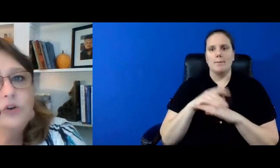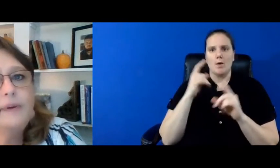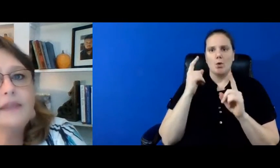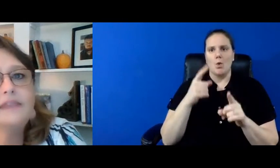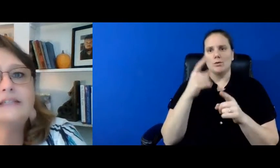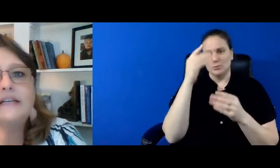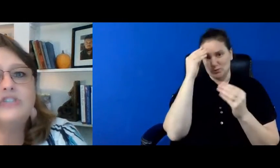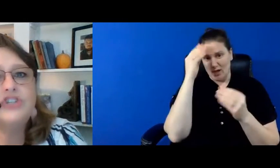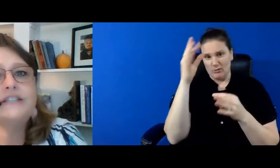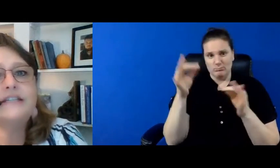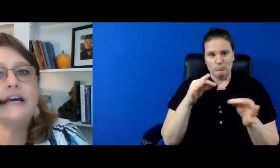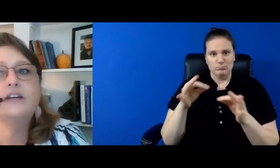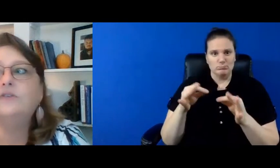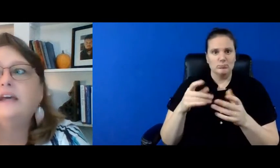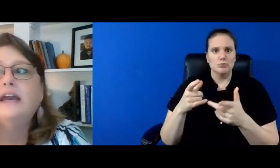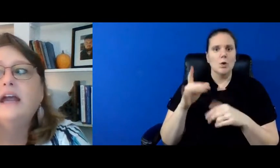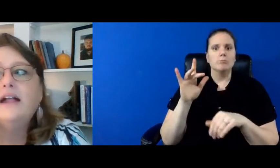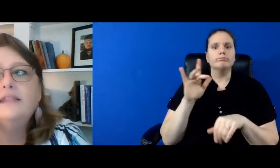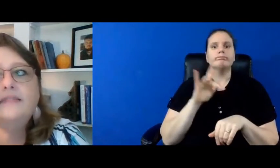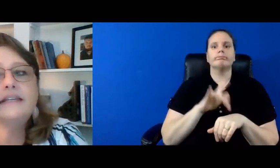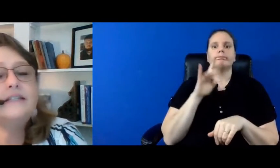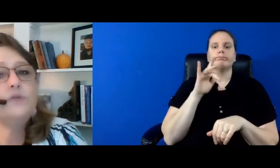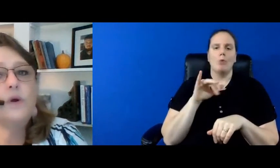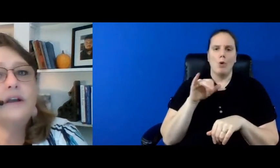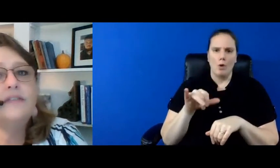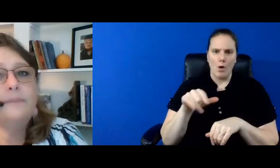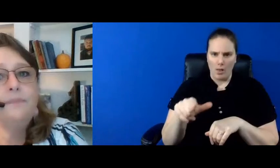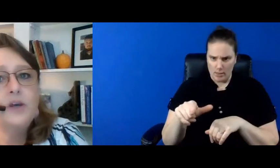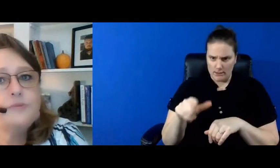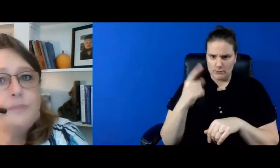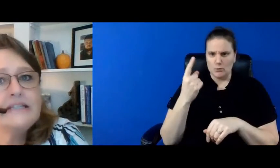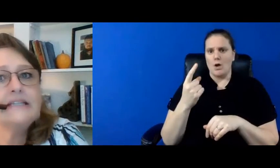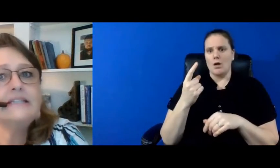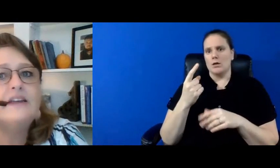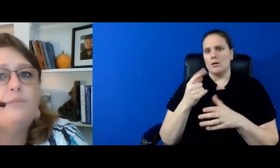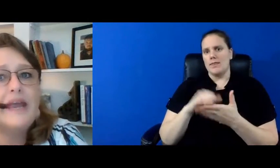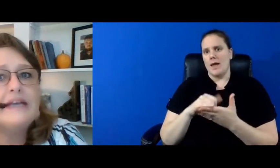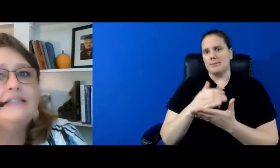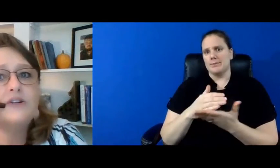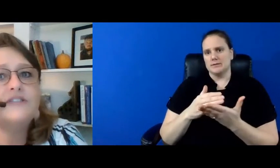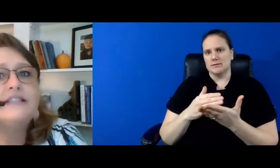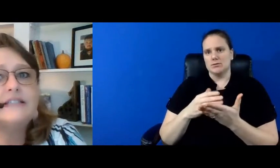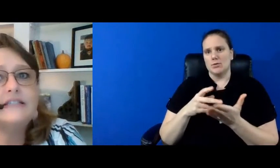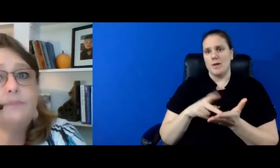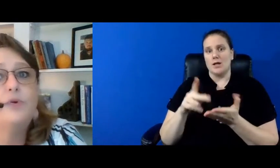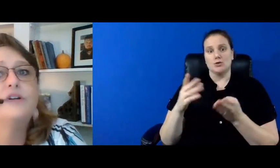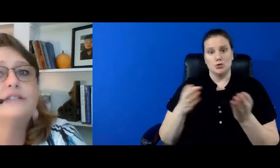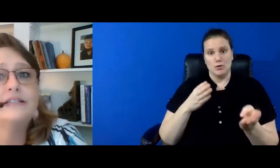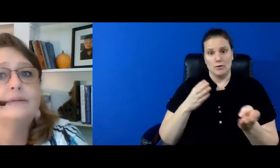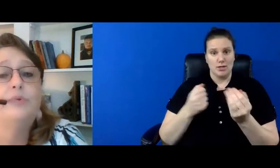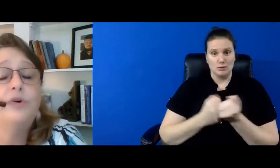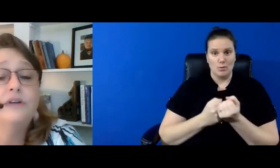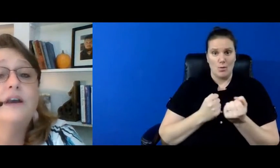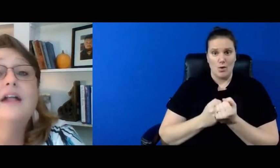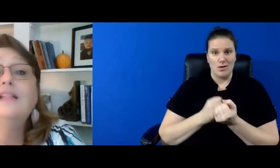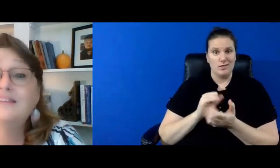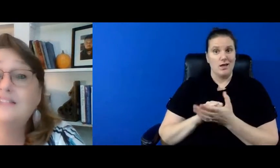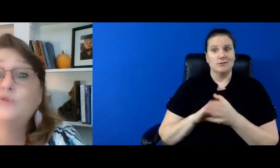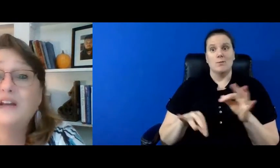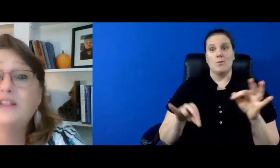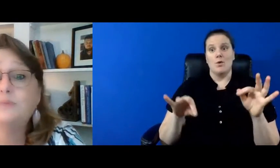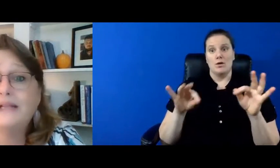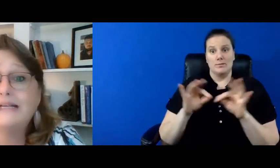in telling you about this is just to tell you that this is one of the those pieces of paid services and supports that's important